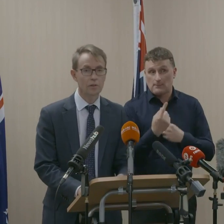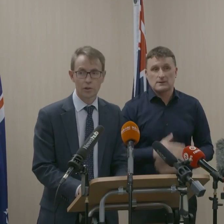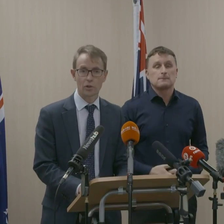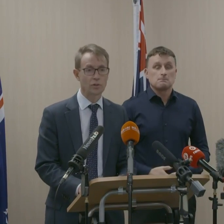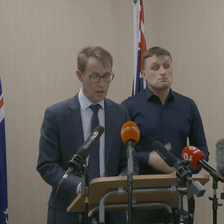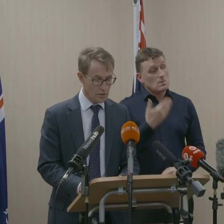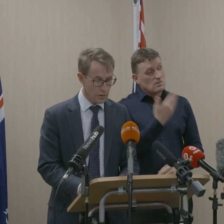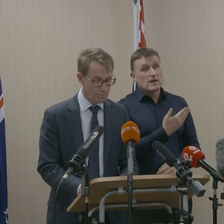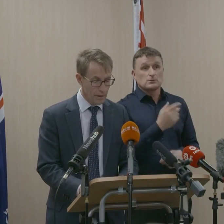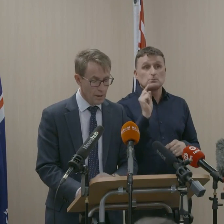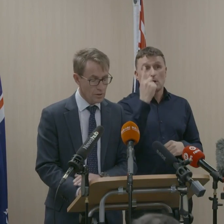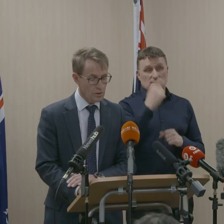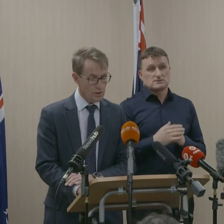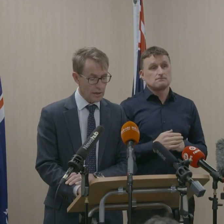Prime Minister. Kia ora koutou katoa. So just to...